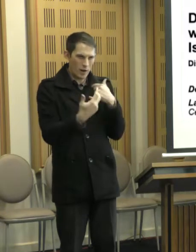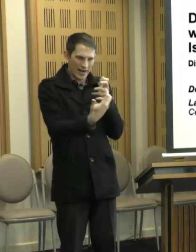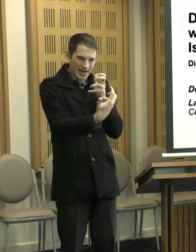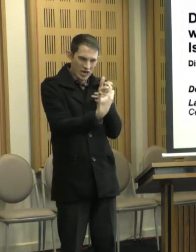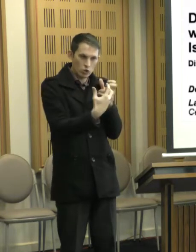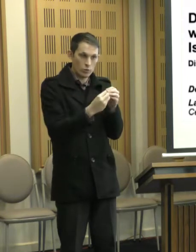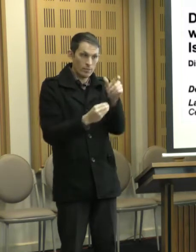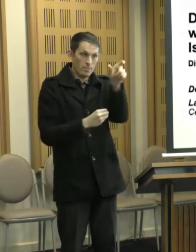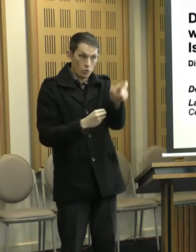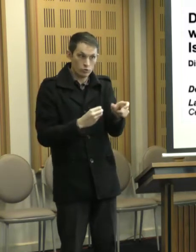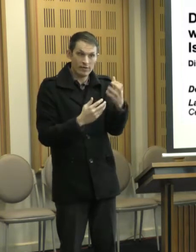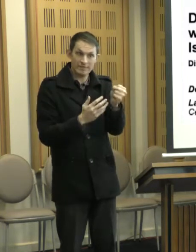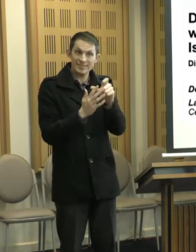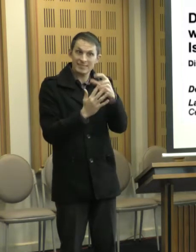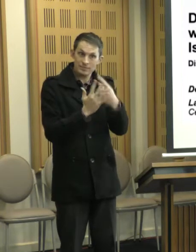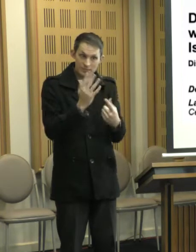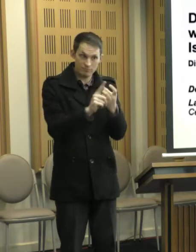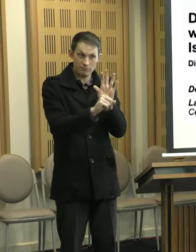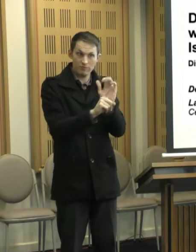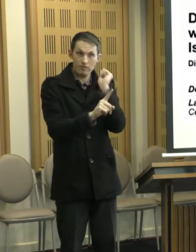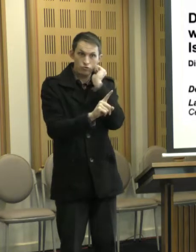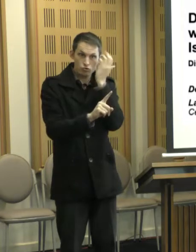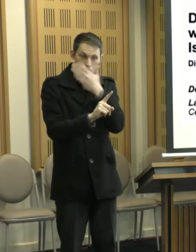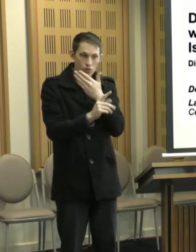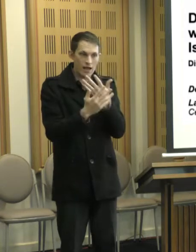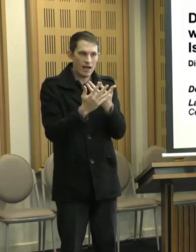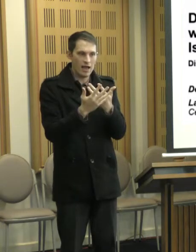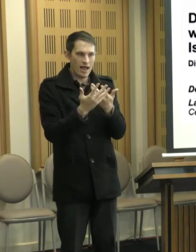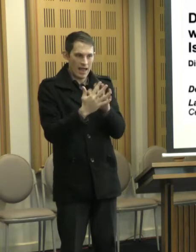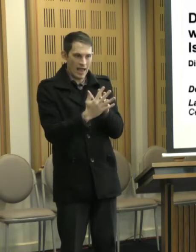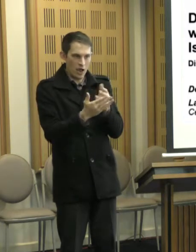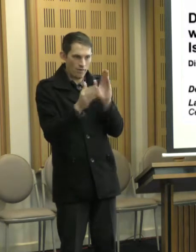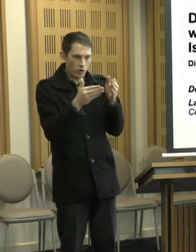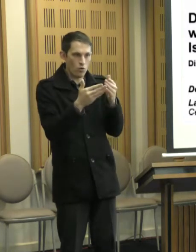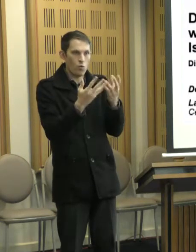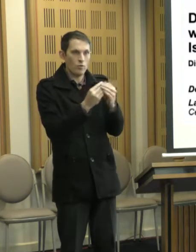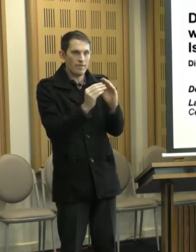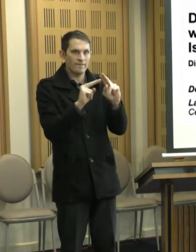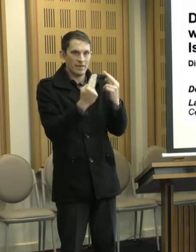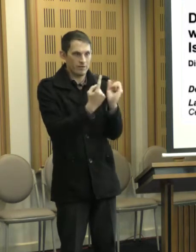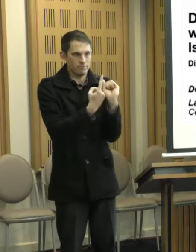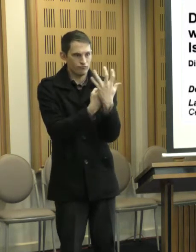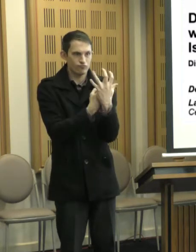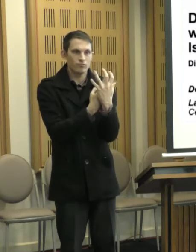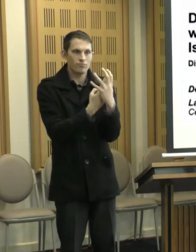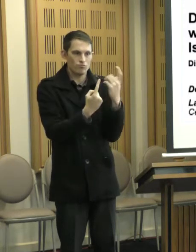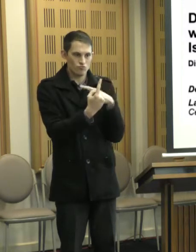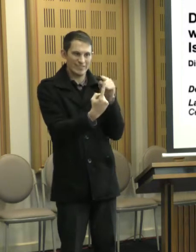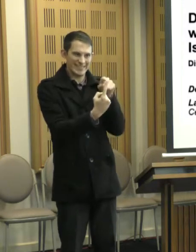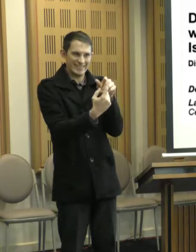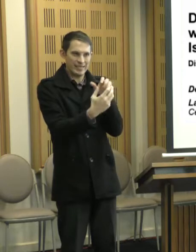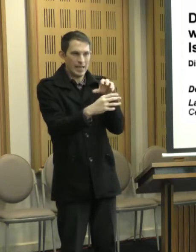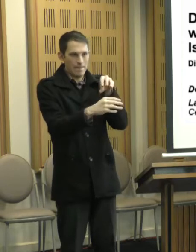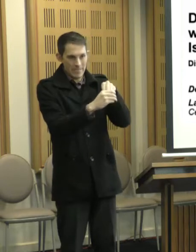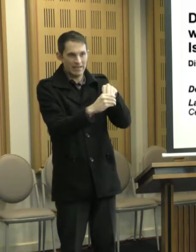Aboriginal is, first of all, to, to connect with the whole family. To look at, that person has been embedded in a system of relations.